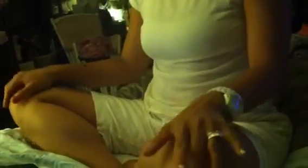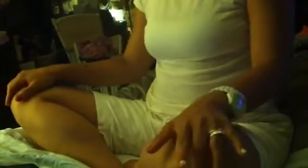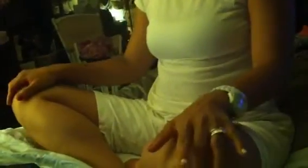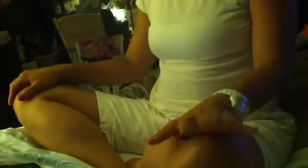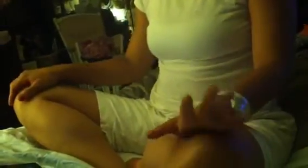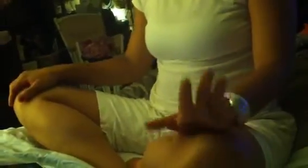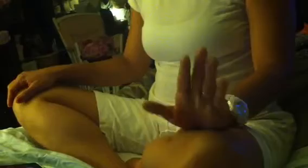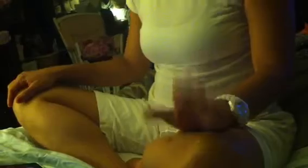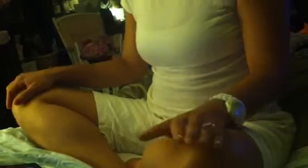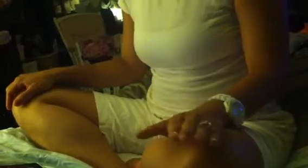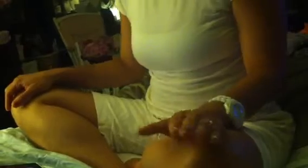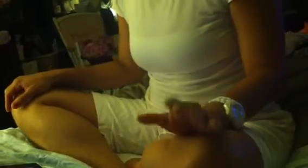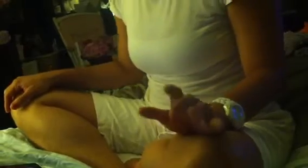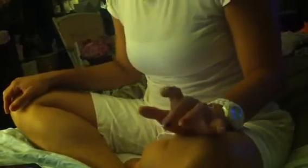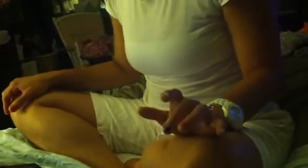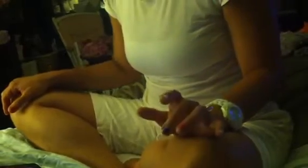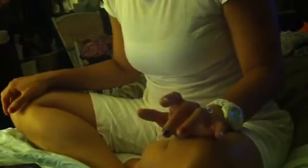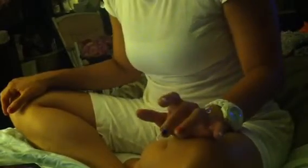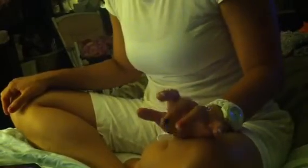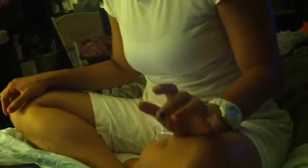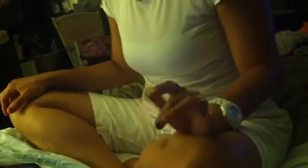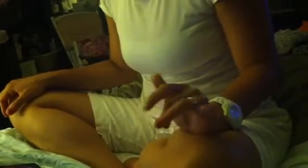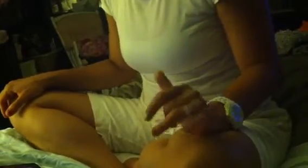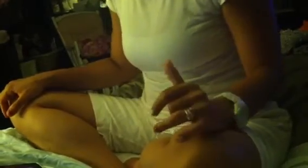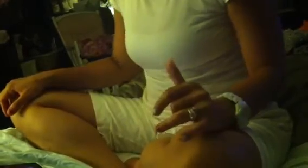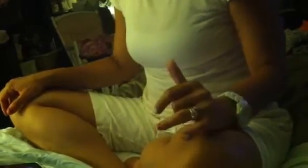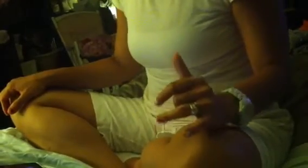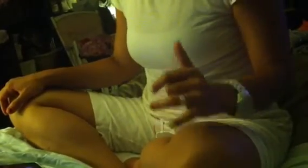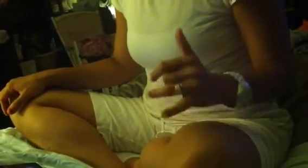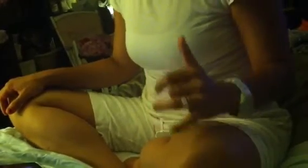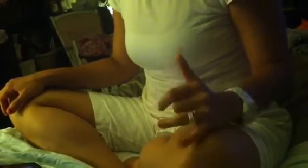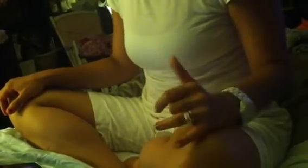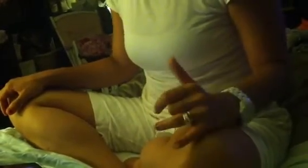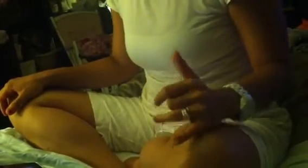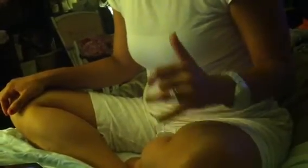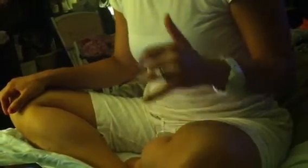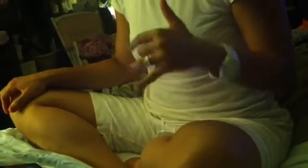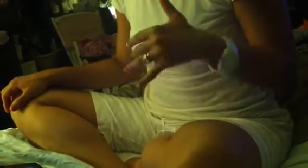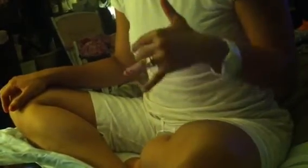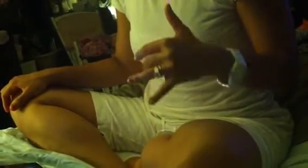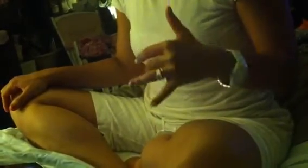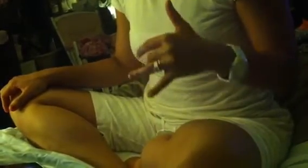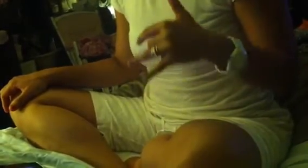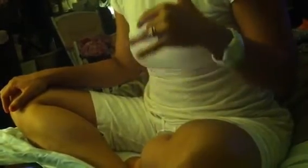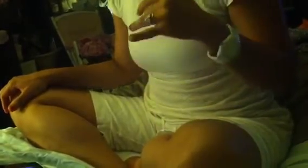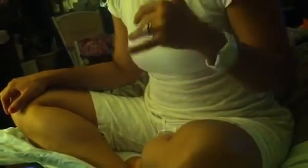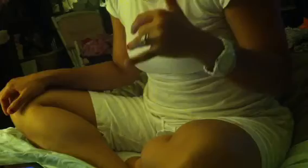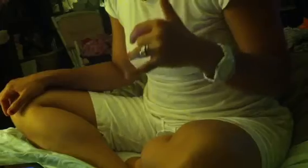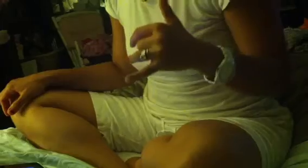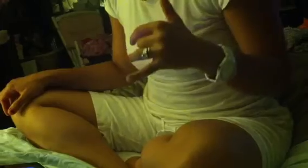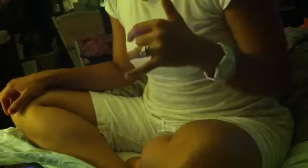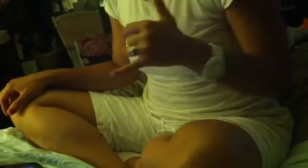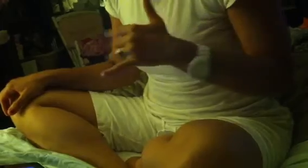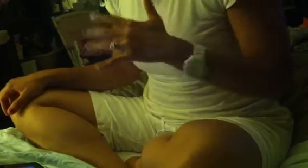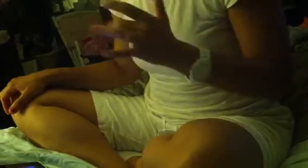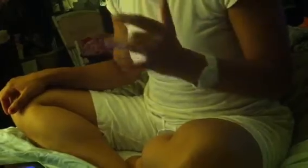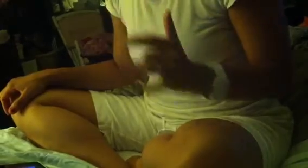Your lips, your face, something that time cannot